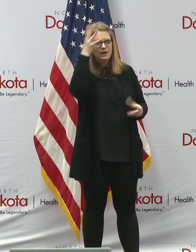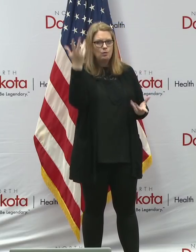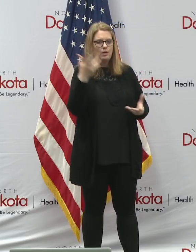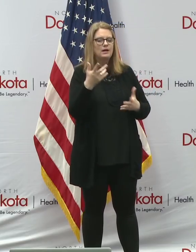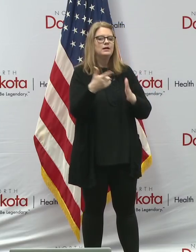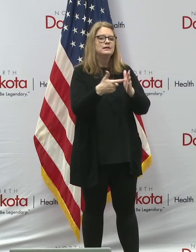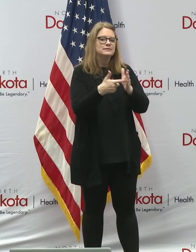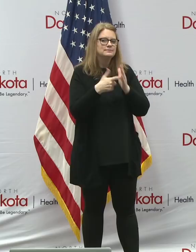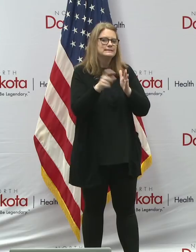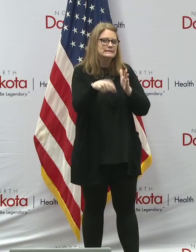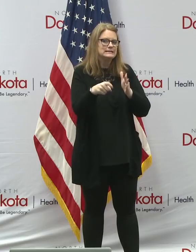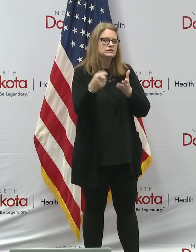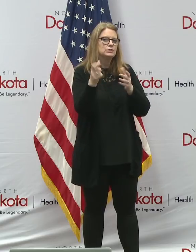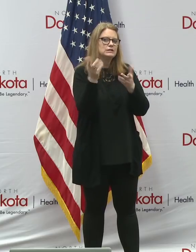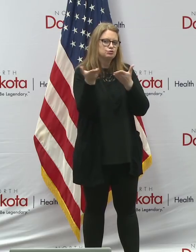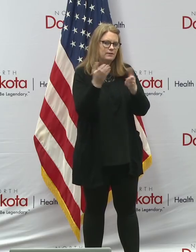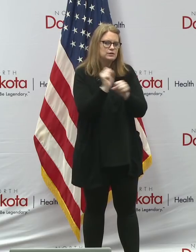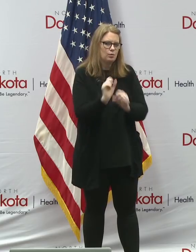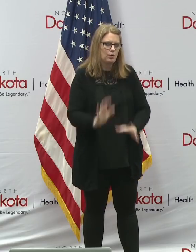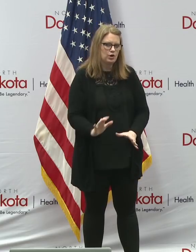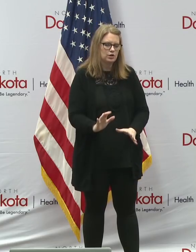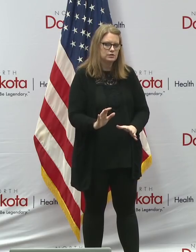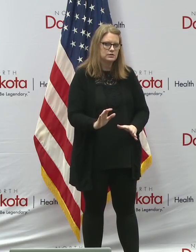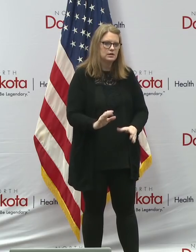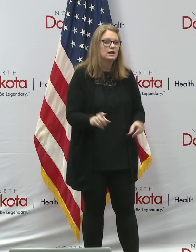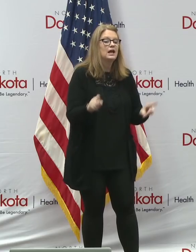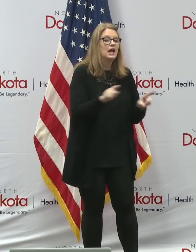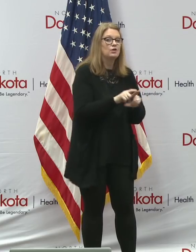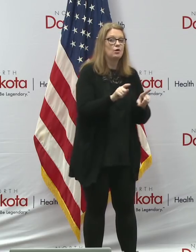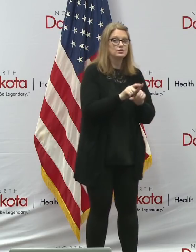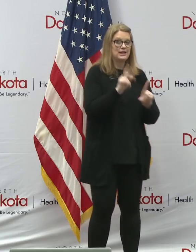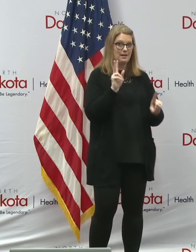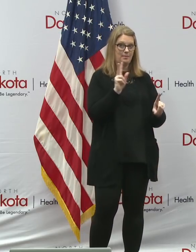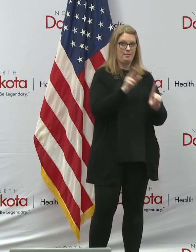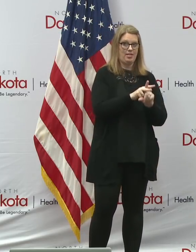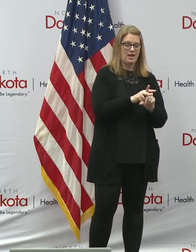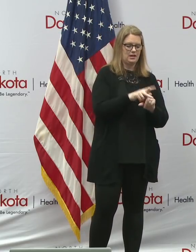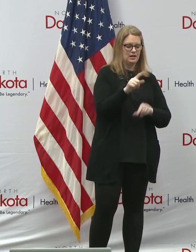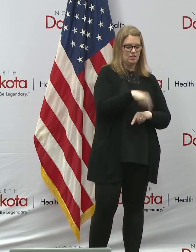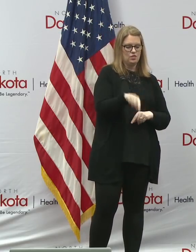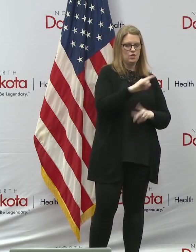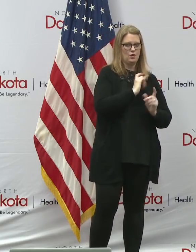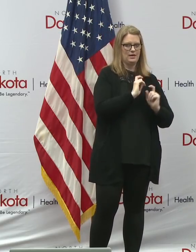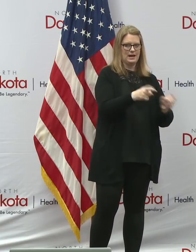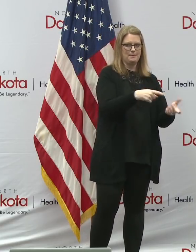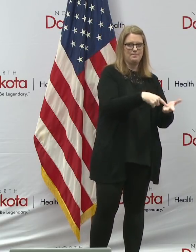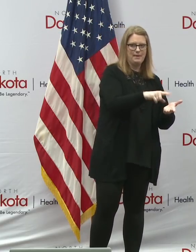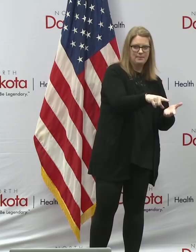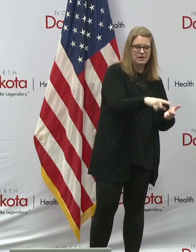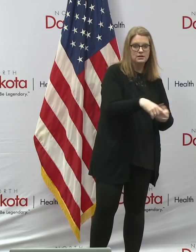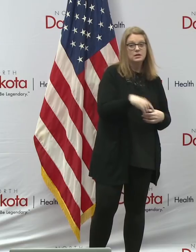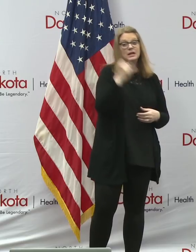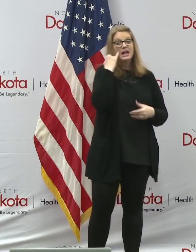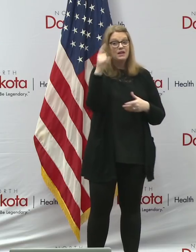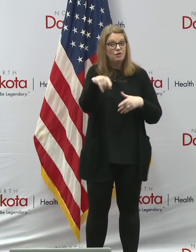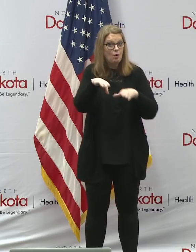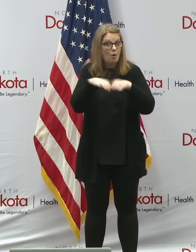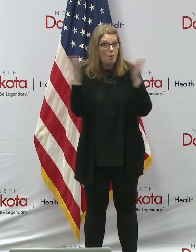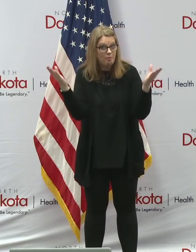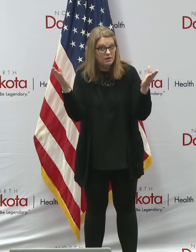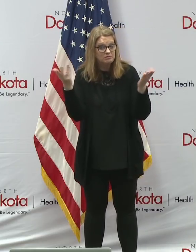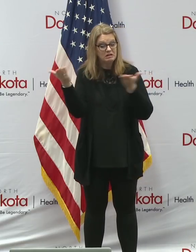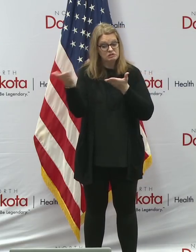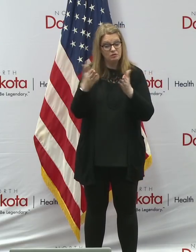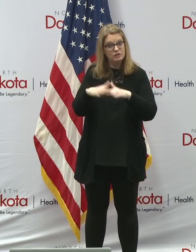and then, uh, and then they meet those two criteria and they apply. Those are the ones that received a payment. So if you're out there, you're open and you're serving,